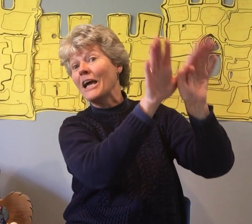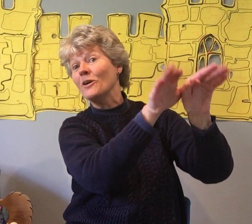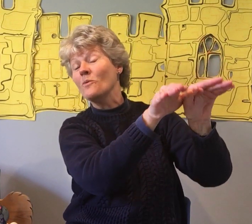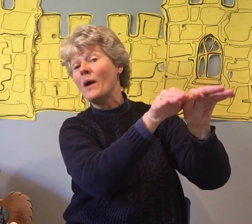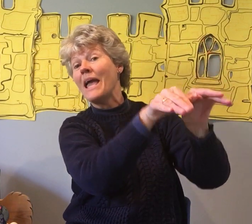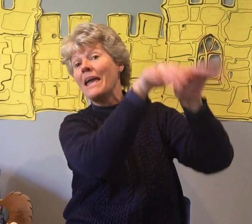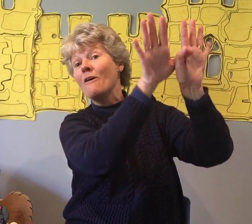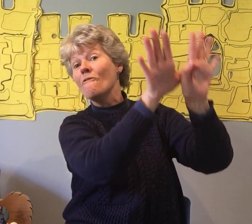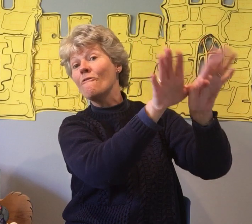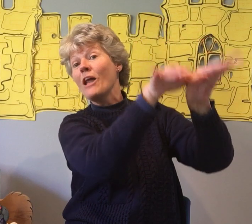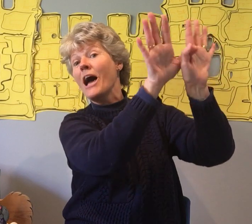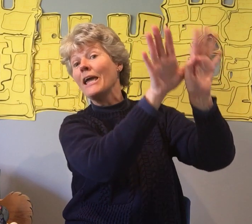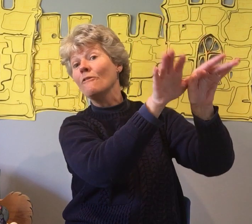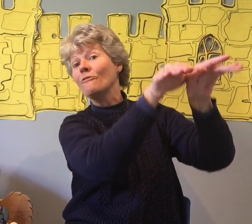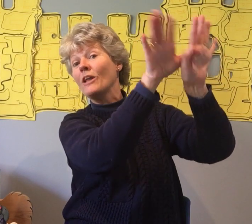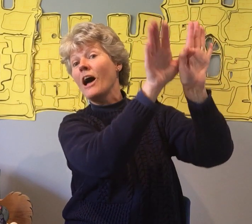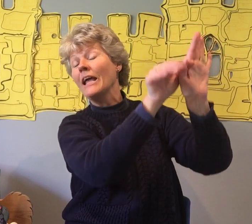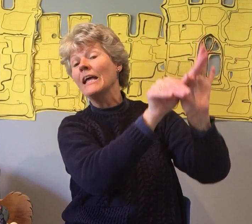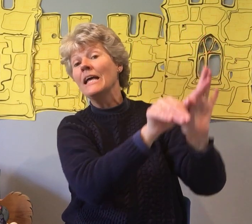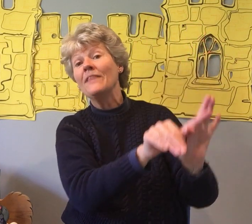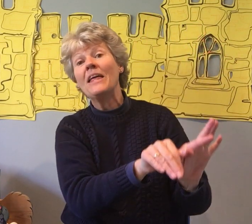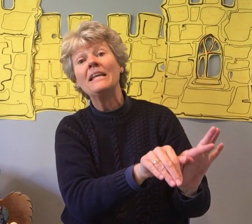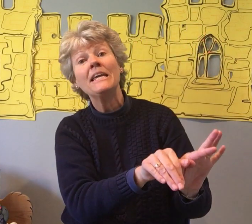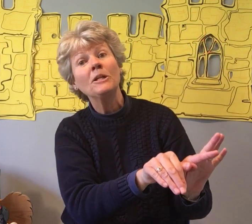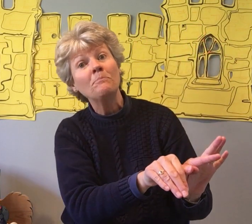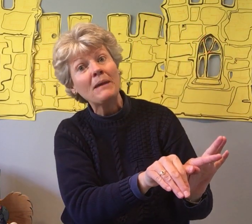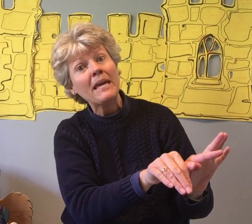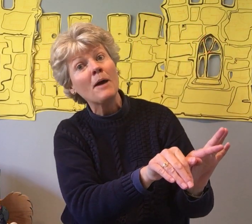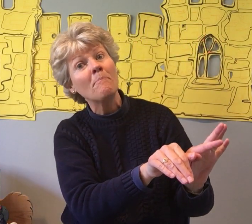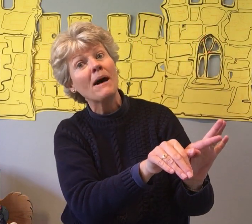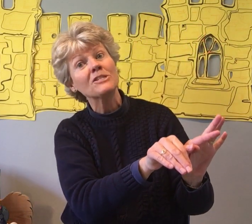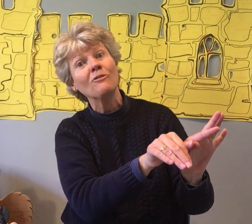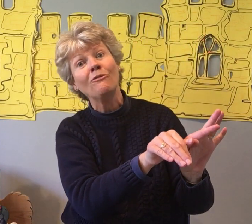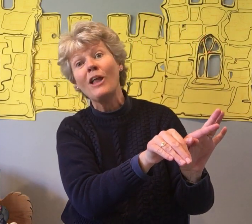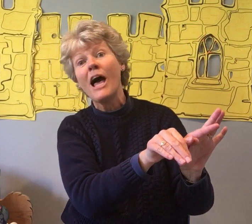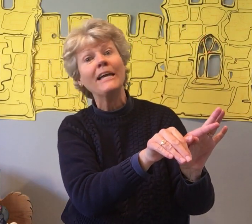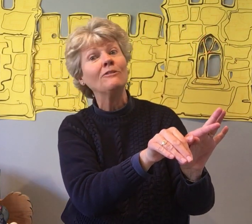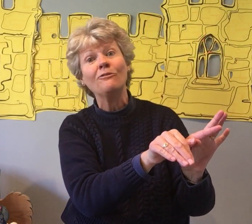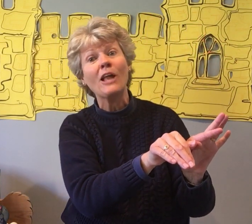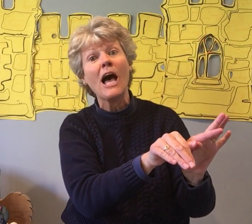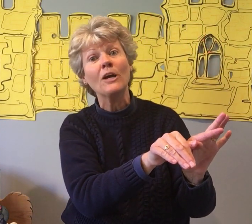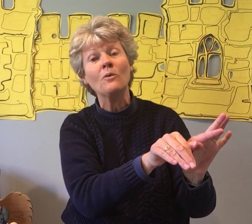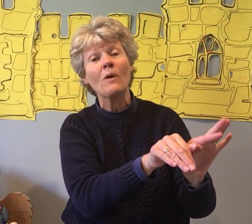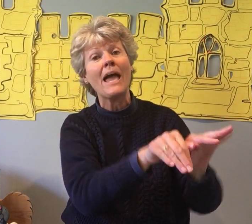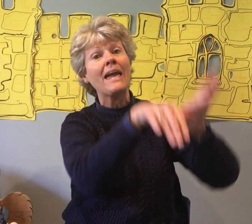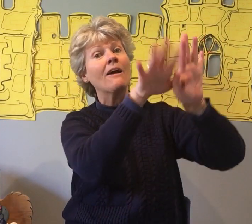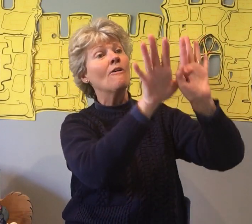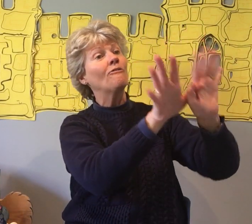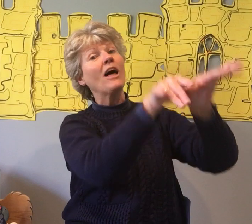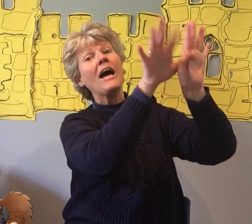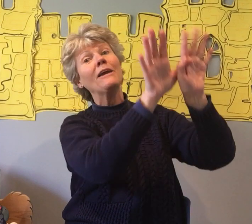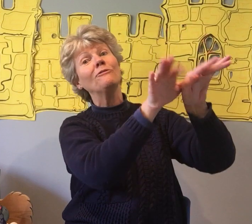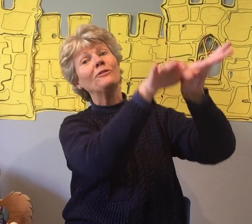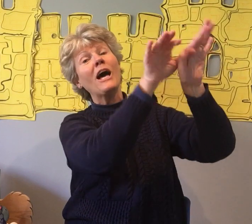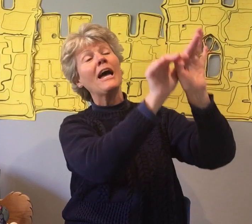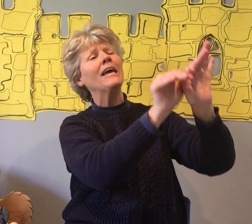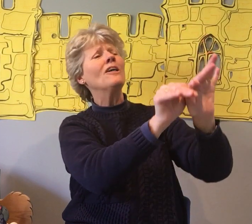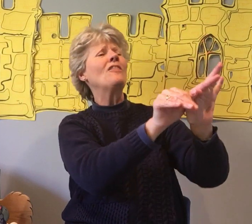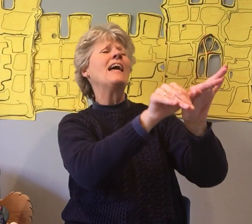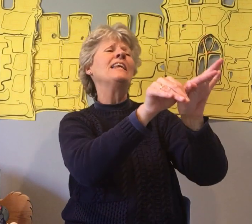away. Fly, fly. Then he'll be a butterfly and fly away. Fly, fly. Then